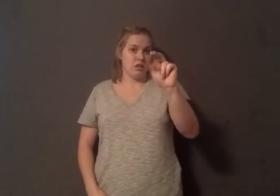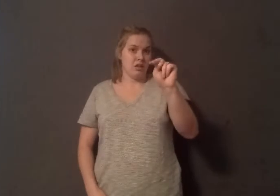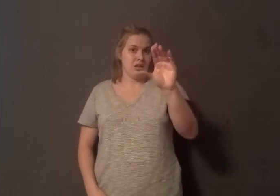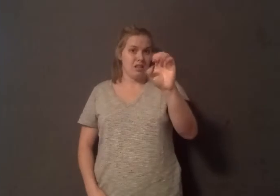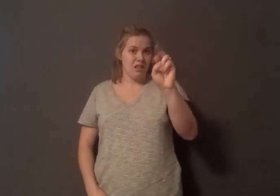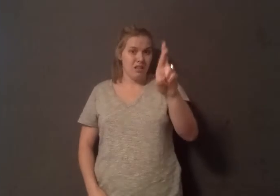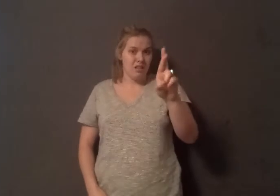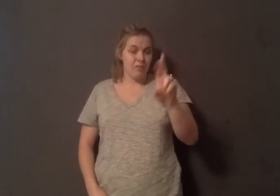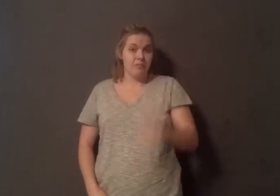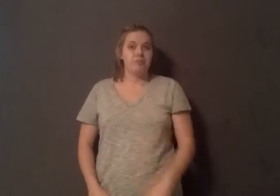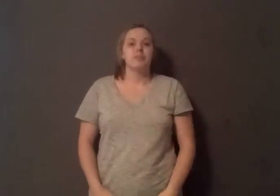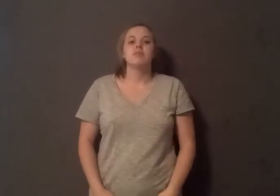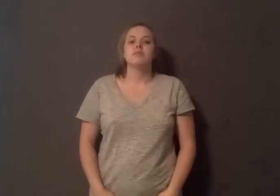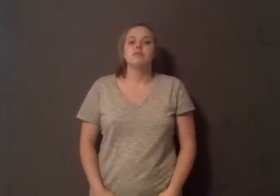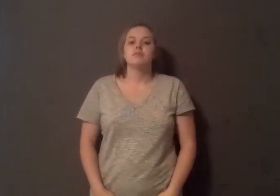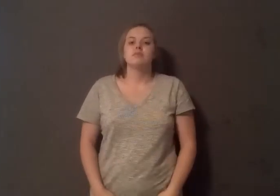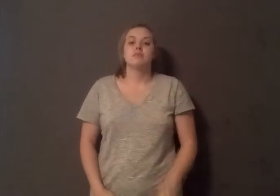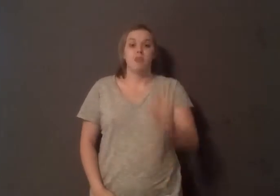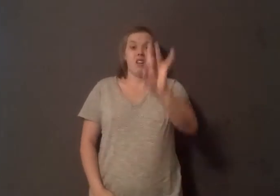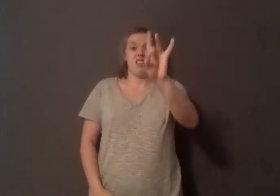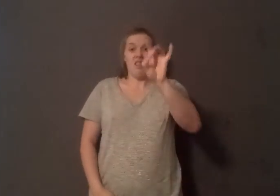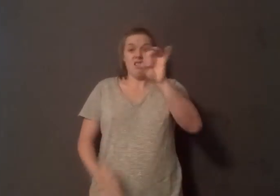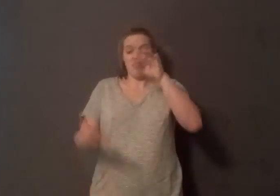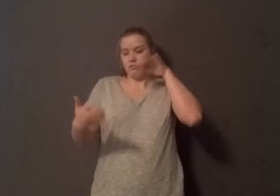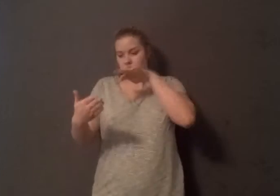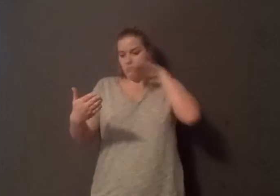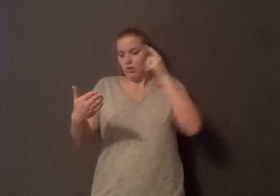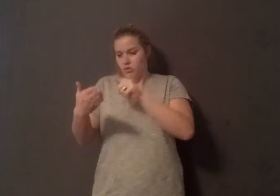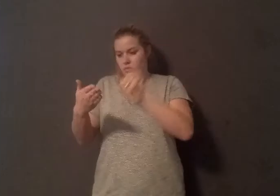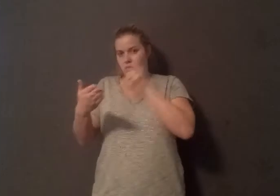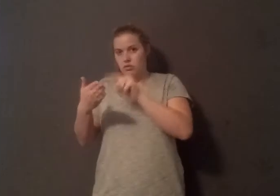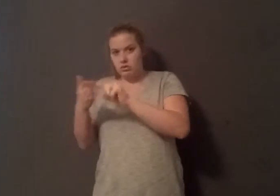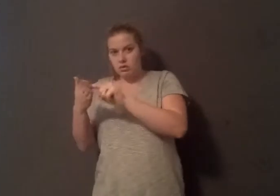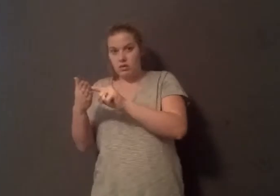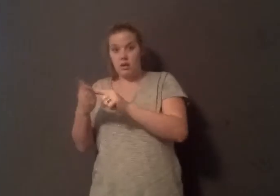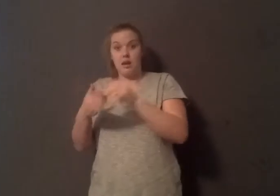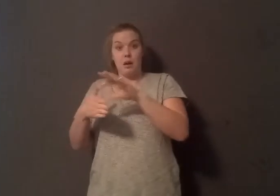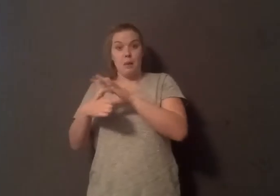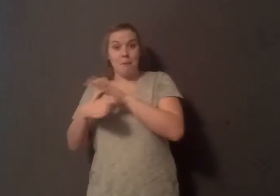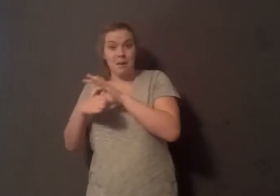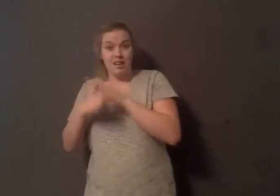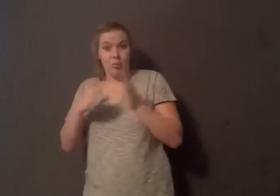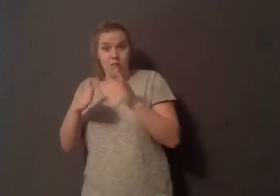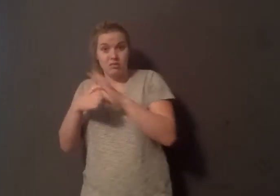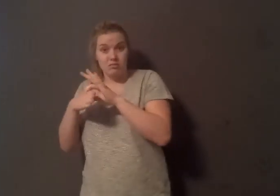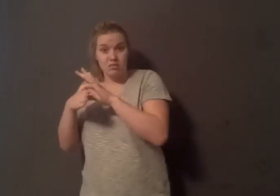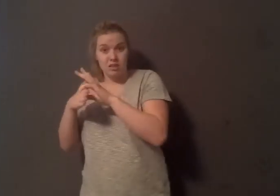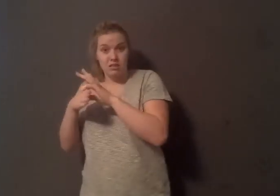studies from 10 different countries, finding a direct link to consuming processed meat and cancer. Just one serving of deli meats